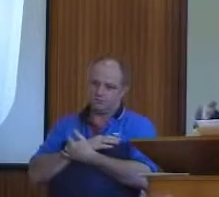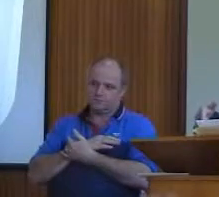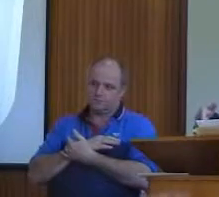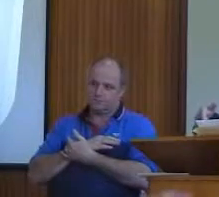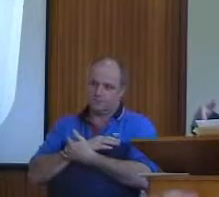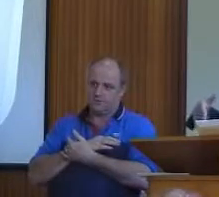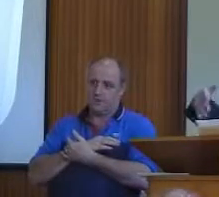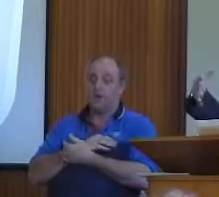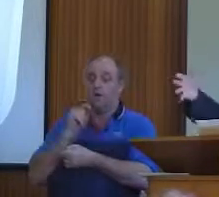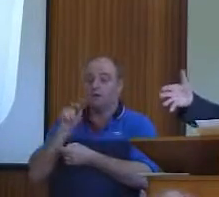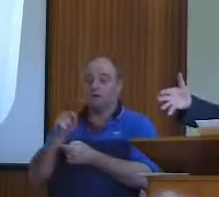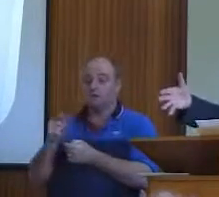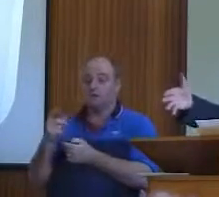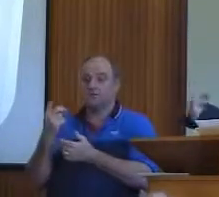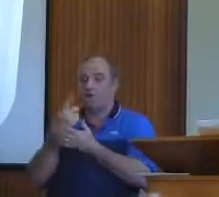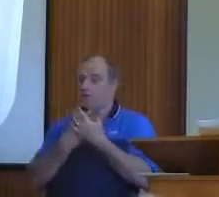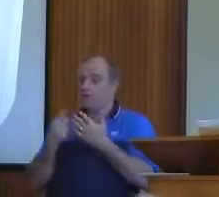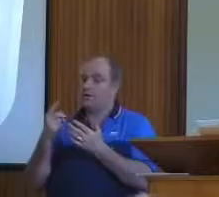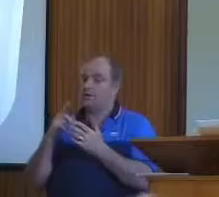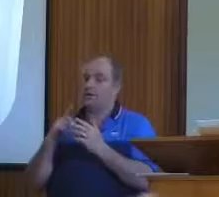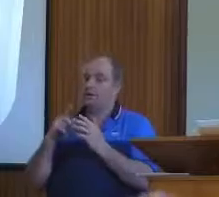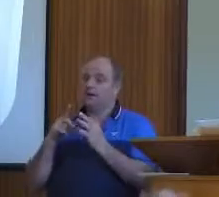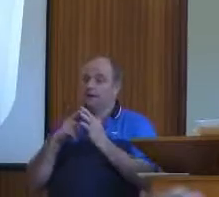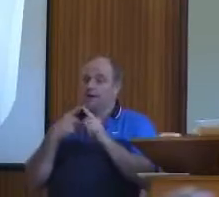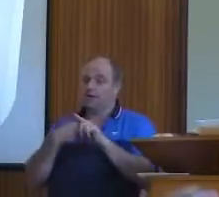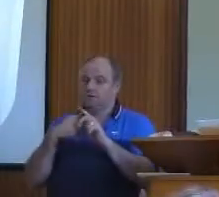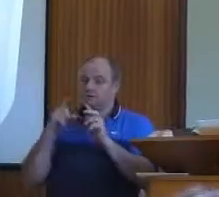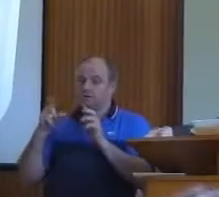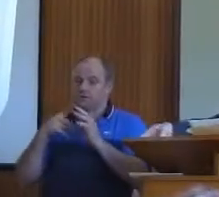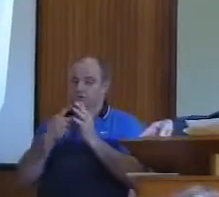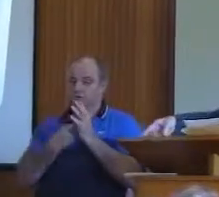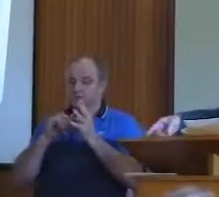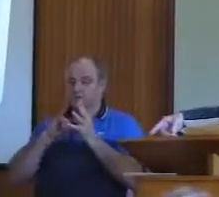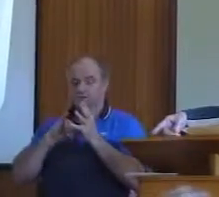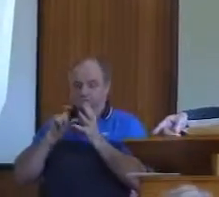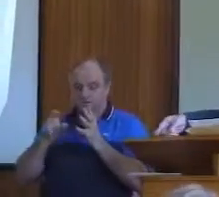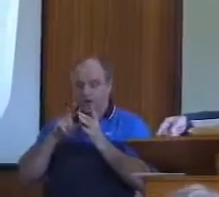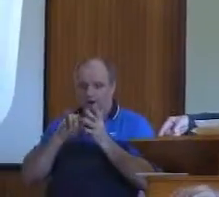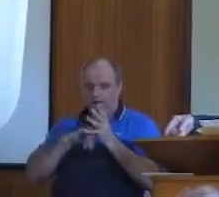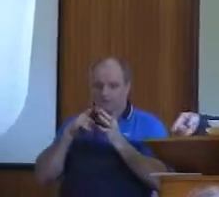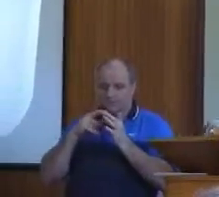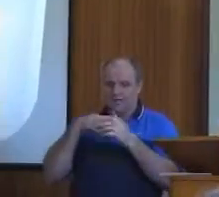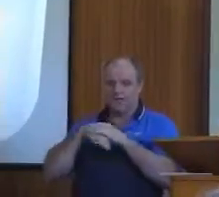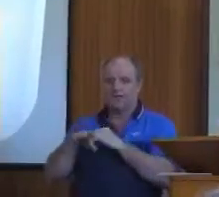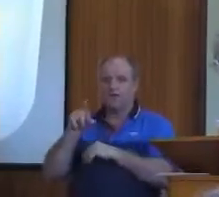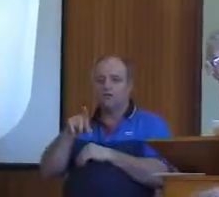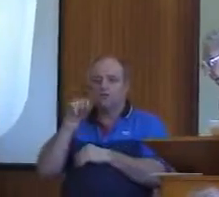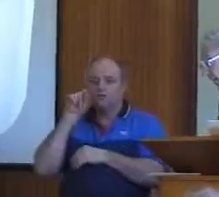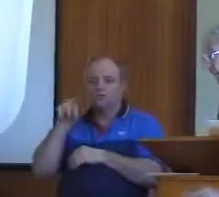of choice. Like if I see a dog on the ground, how stupid am I? If I